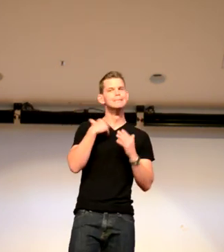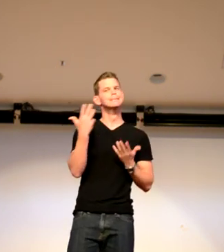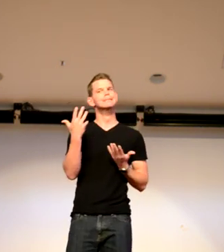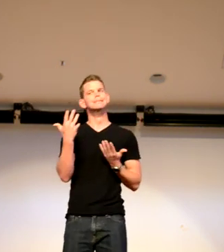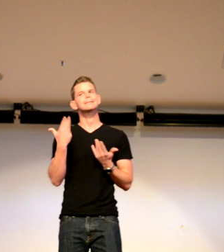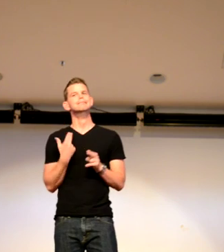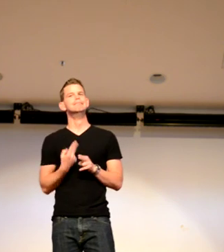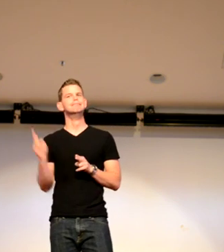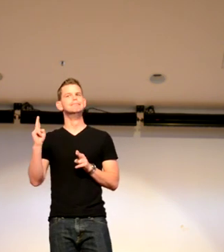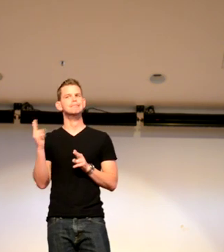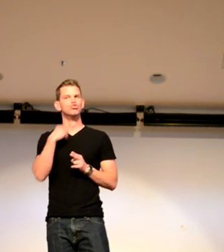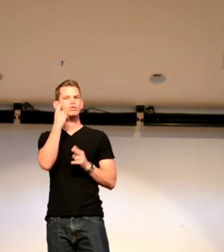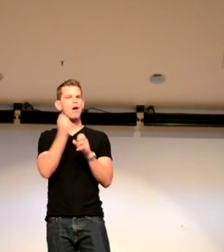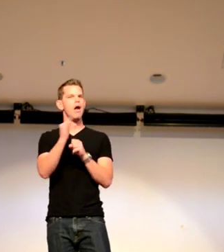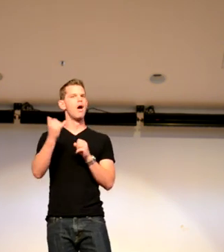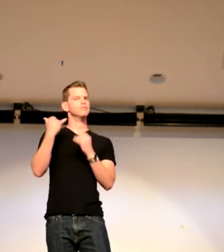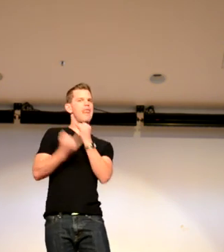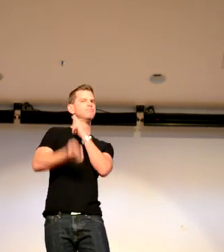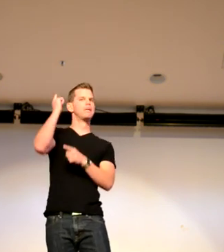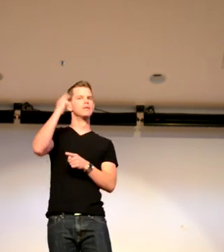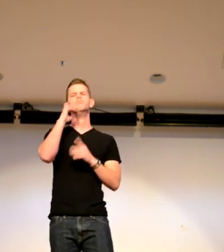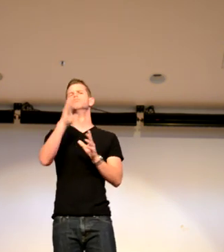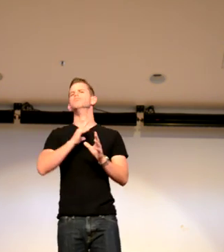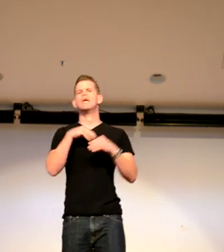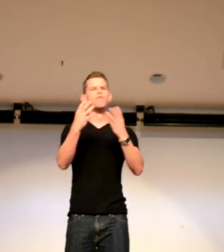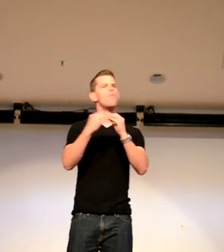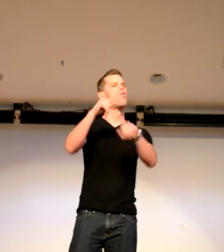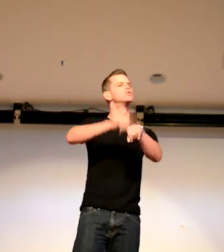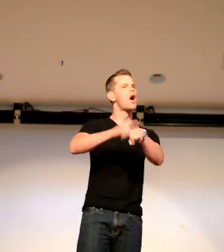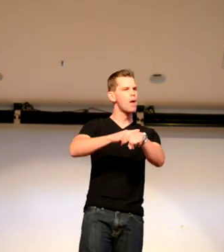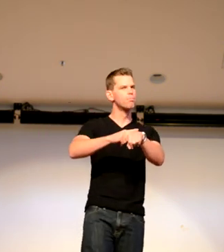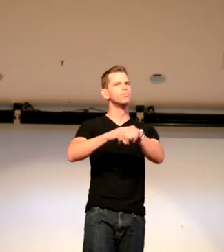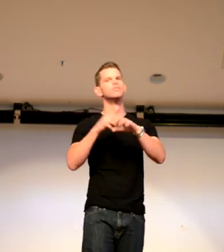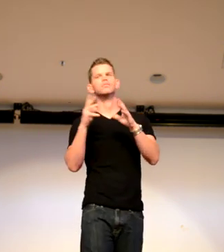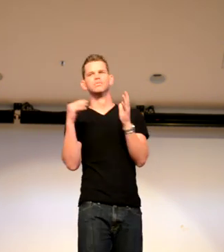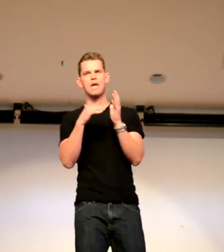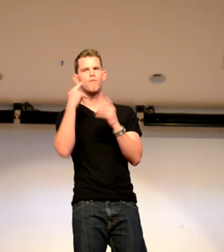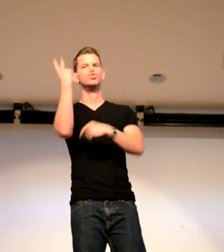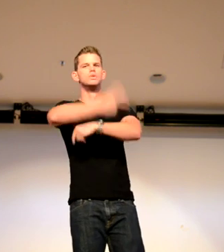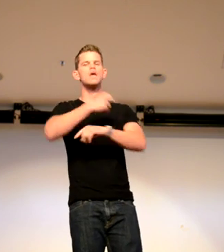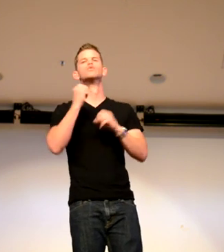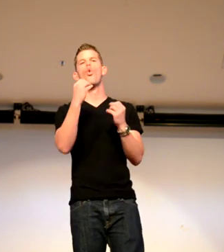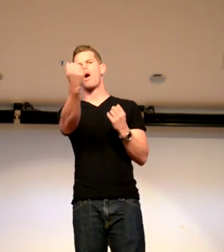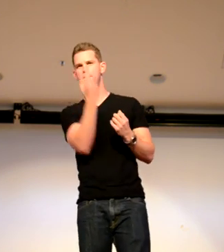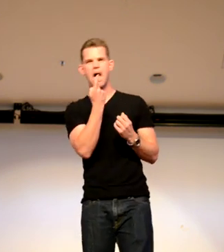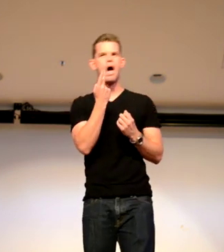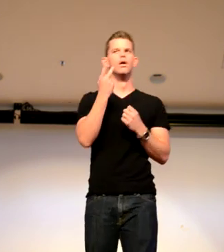said, have you read it yet? I said, oh no, I only got it like the last minute, just briefly. You know, and he gave me more time to study it for two days.